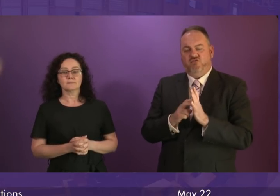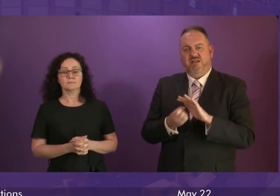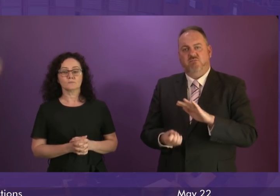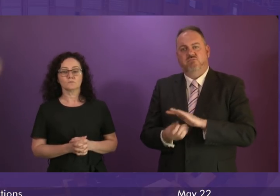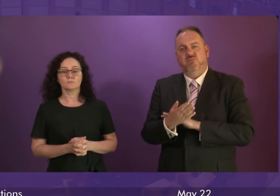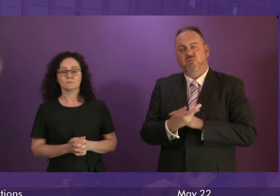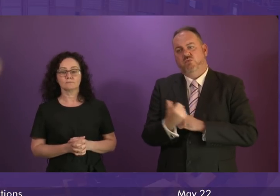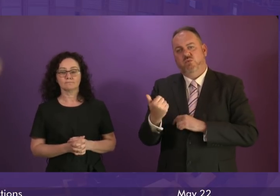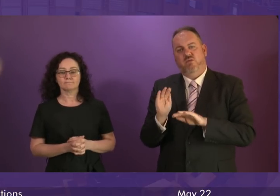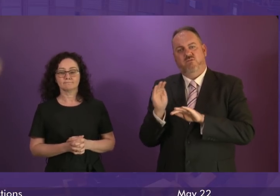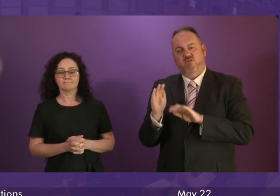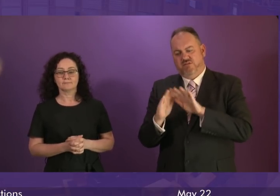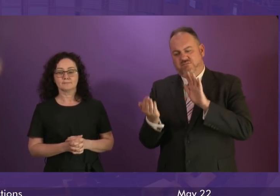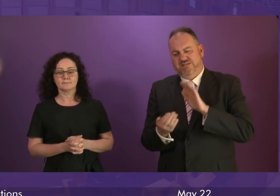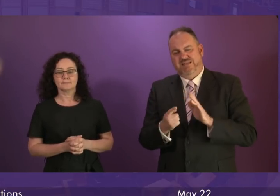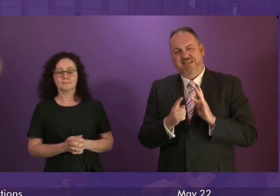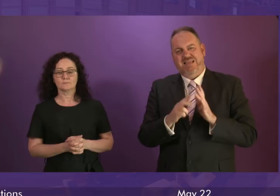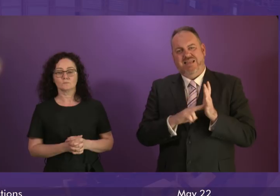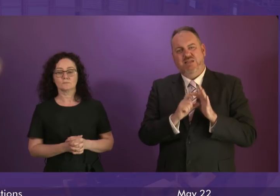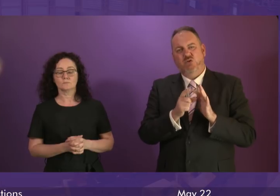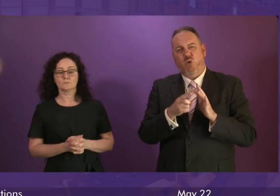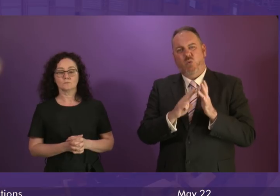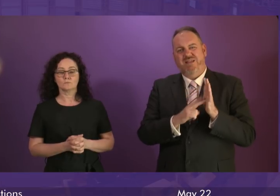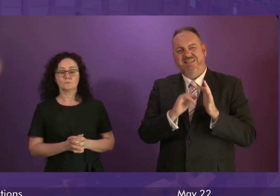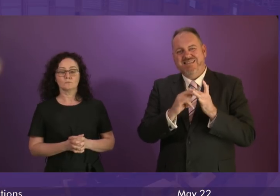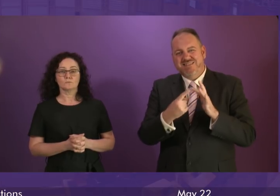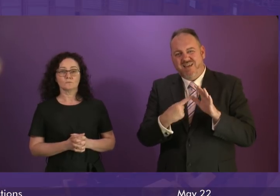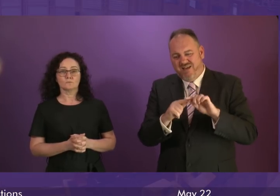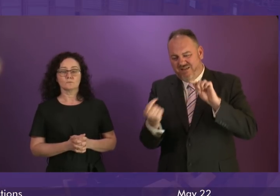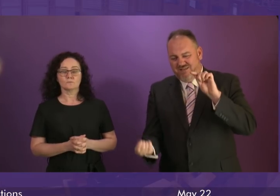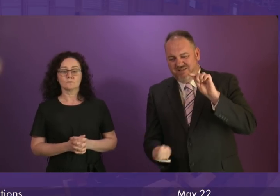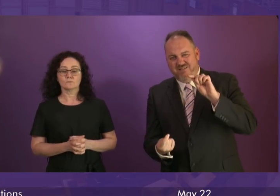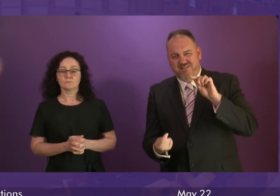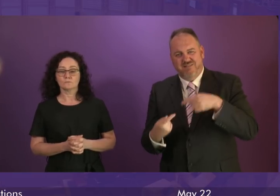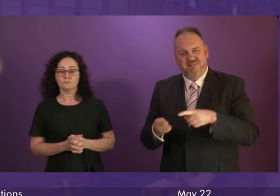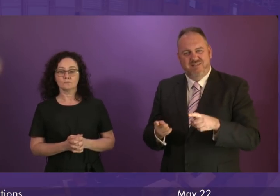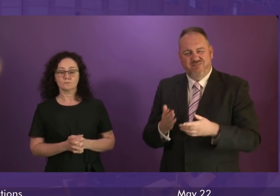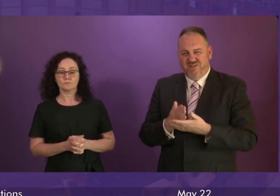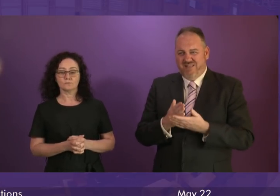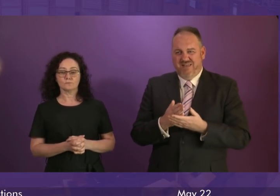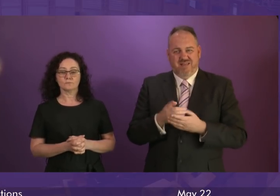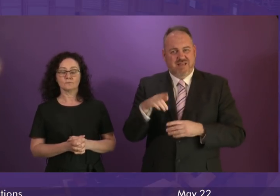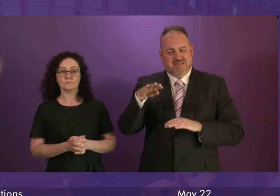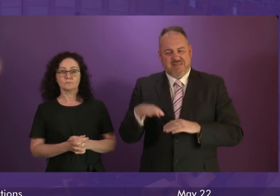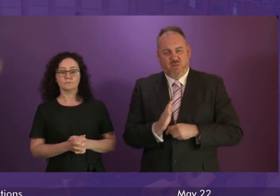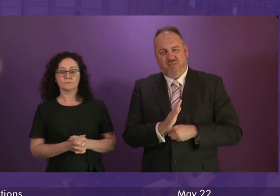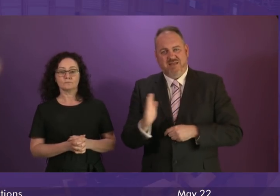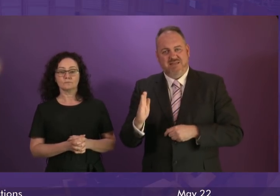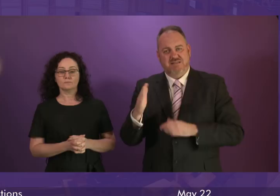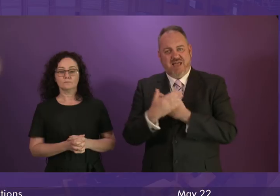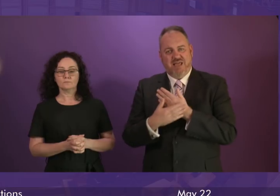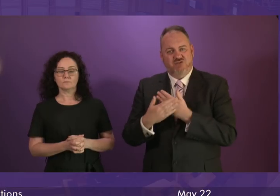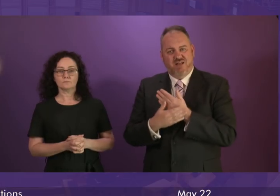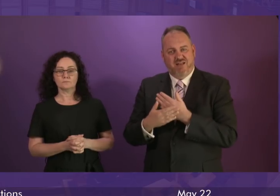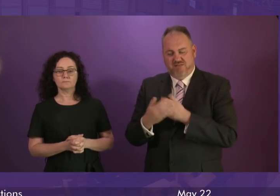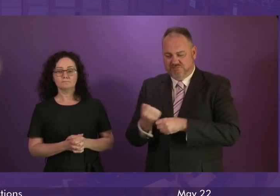Indonesia. According to the Scottish TUC, the transportation alone of these structures from Southeast Asia would generate